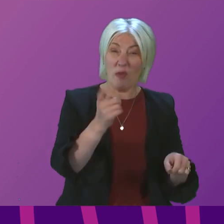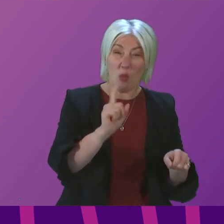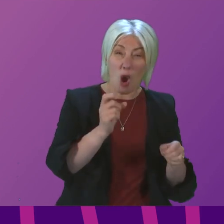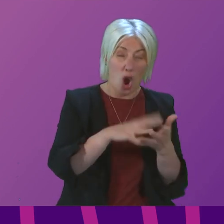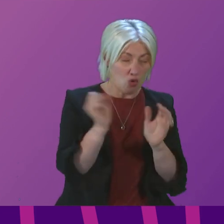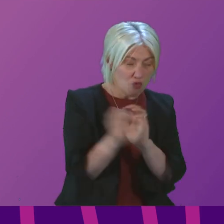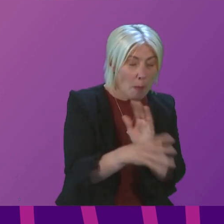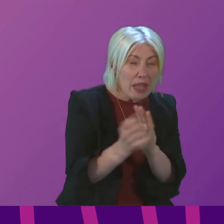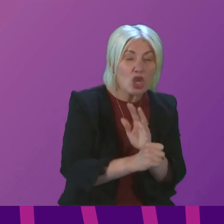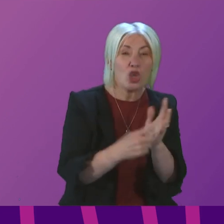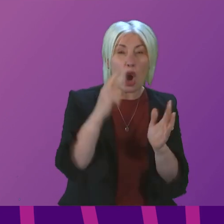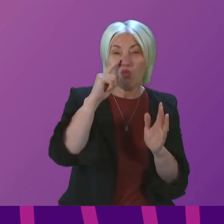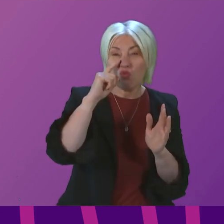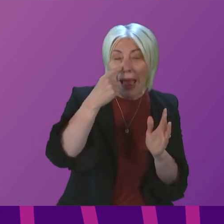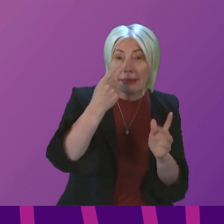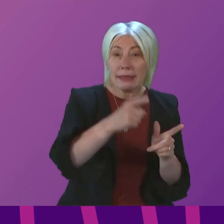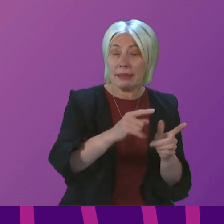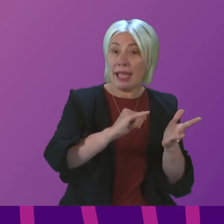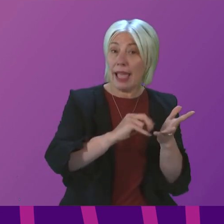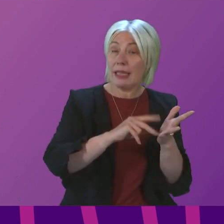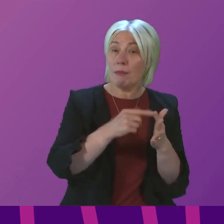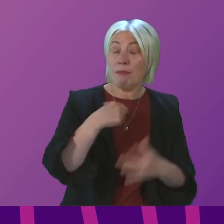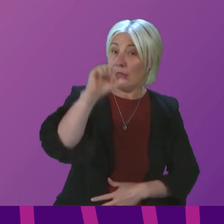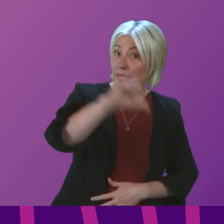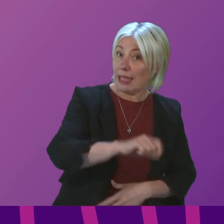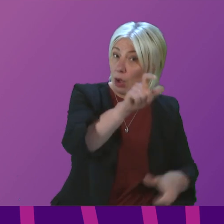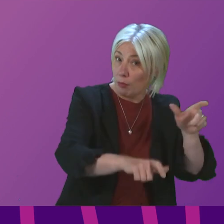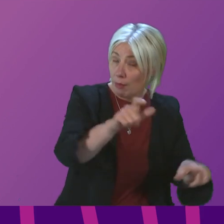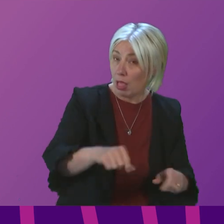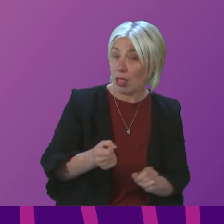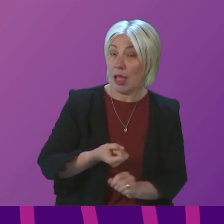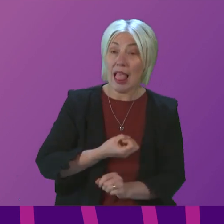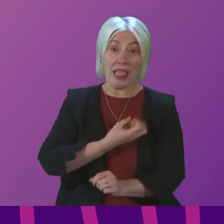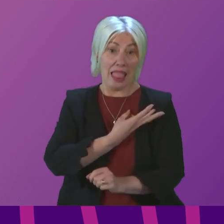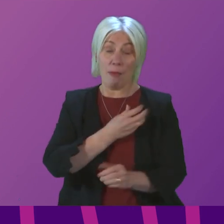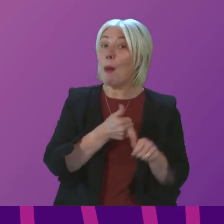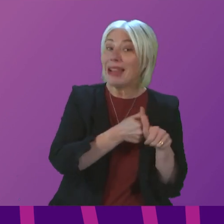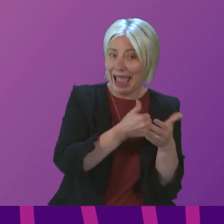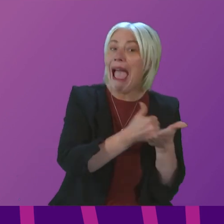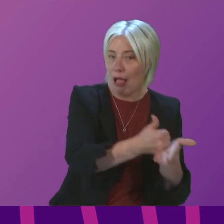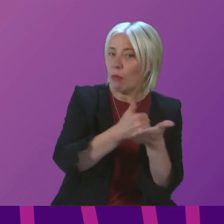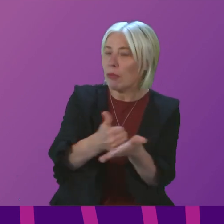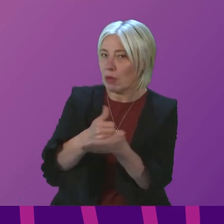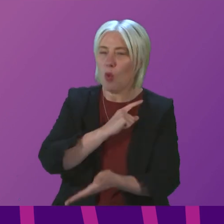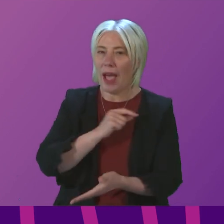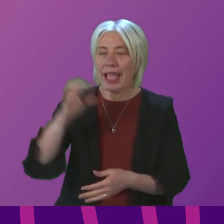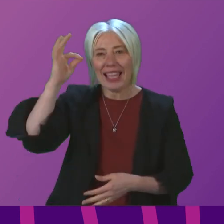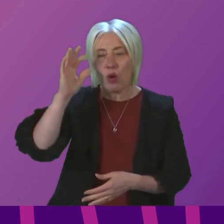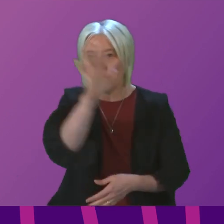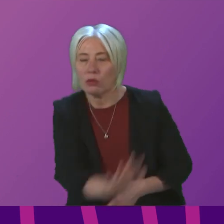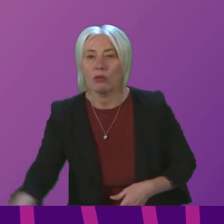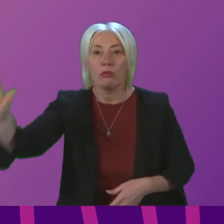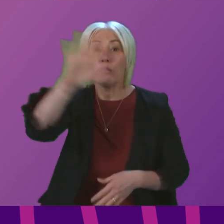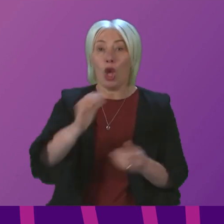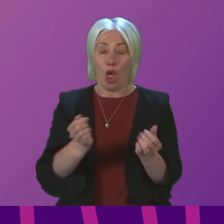SNP have let people down and Labour have helped them. In councils across Scotland, they share